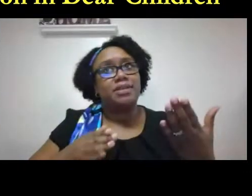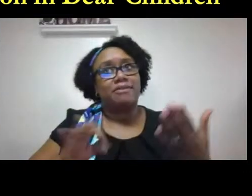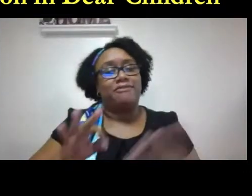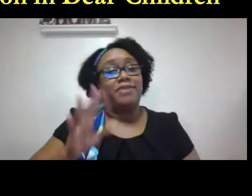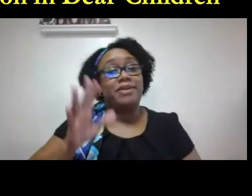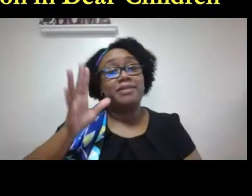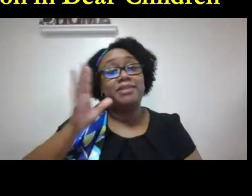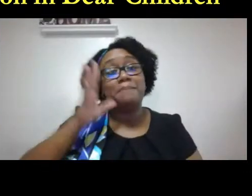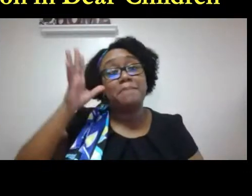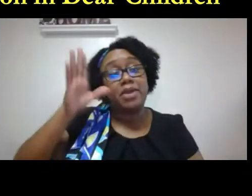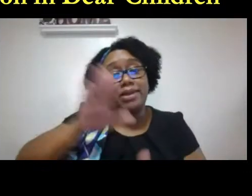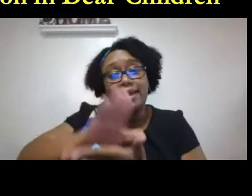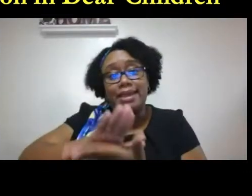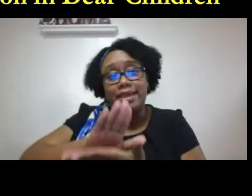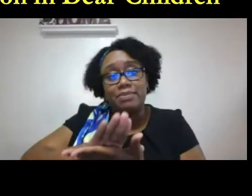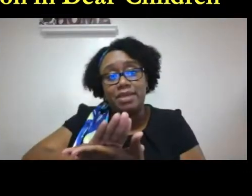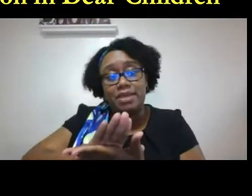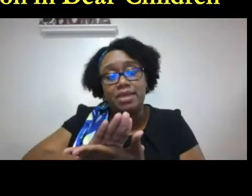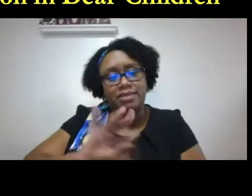lausd